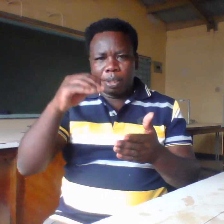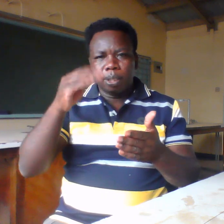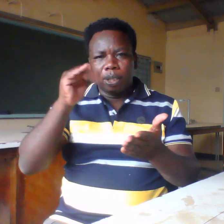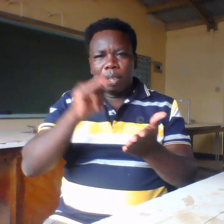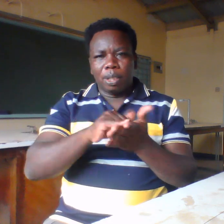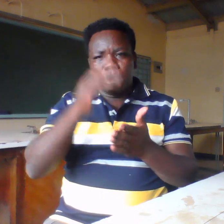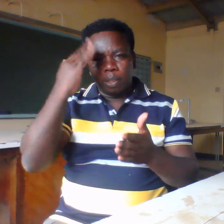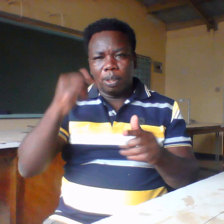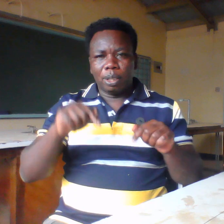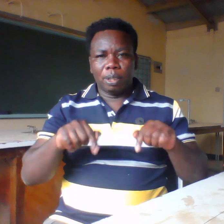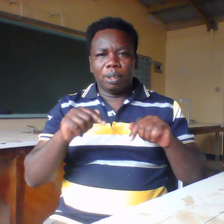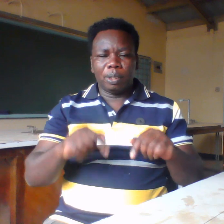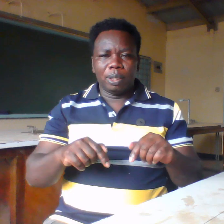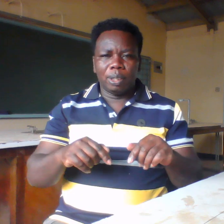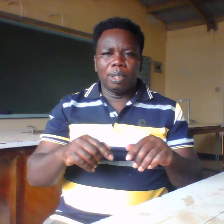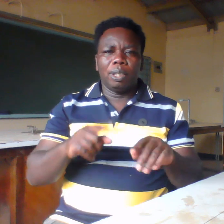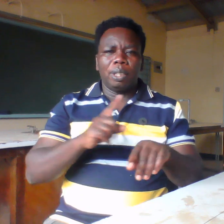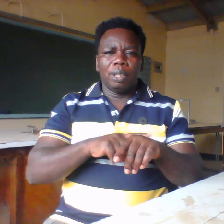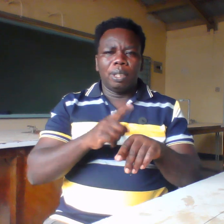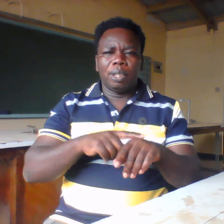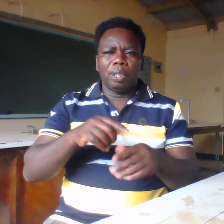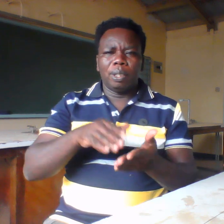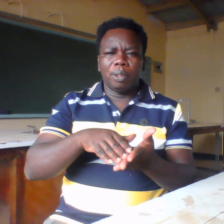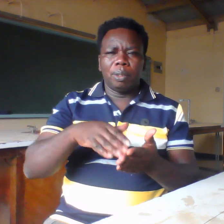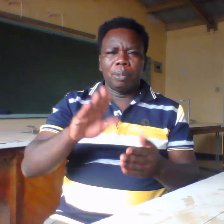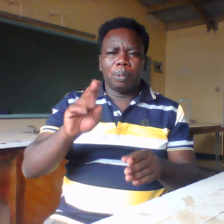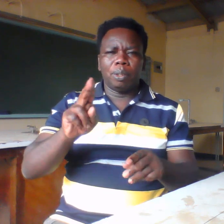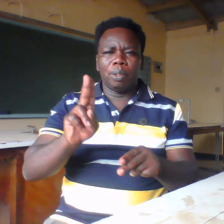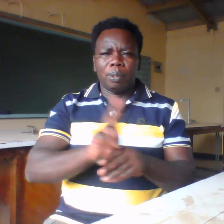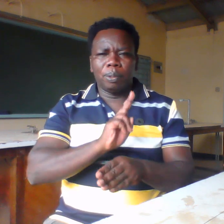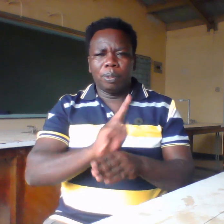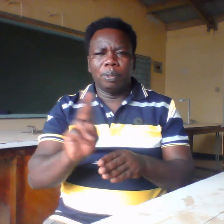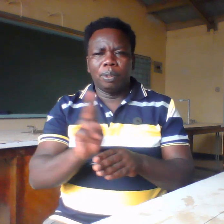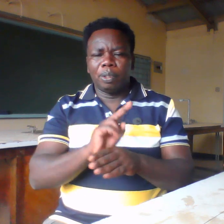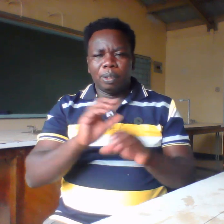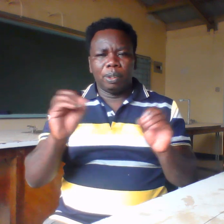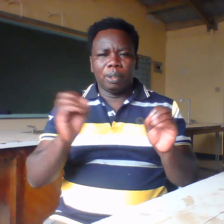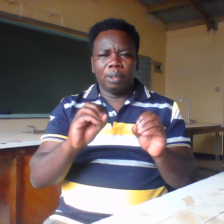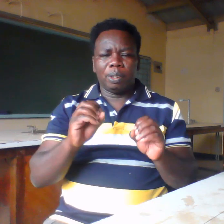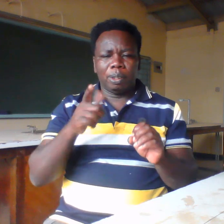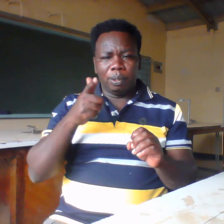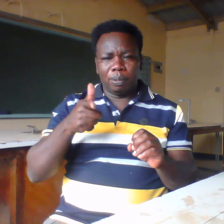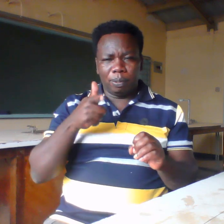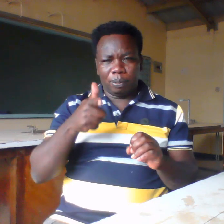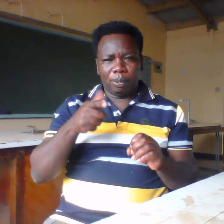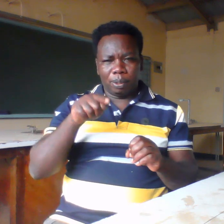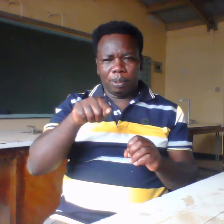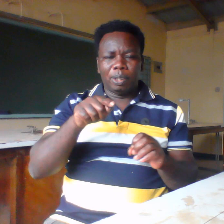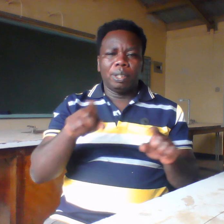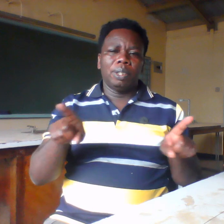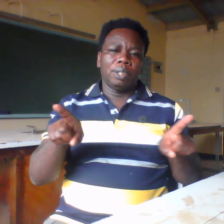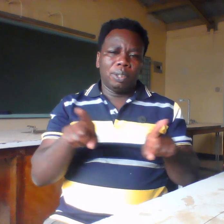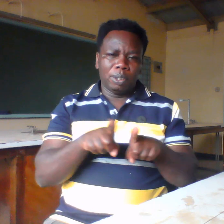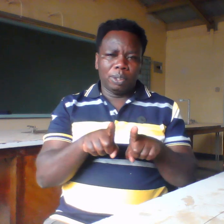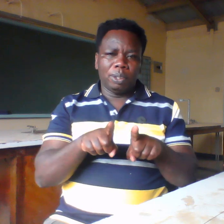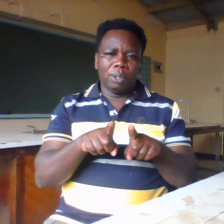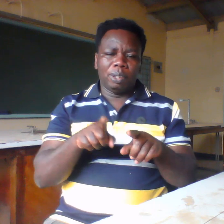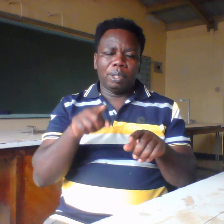take much of your time this is going to be a short video and in this short video we are going to do